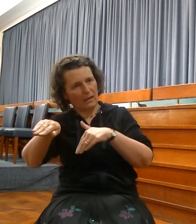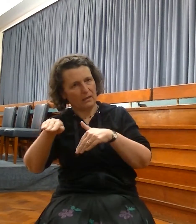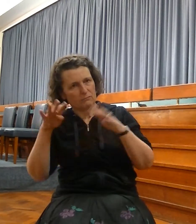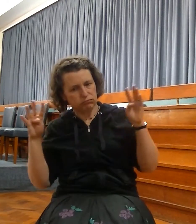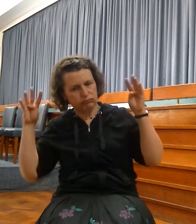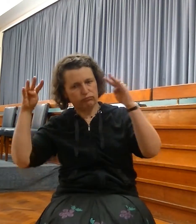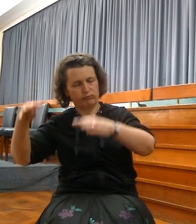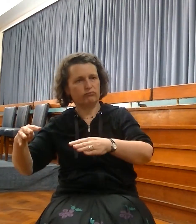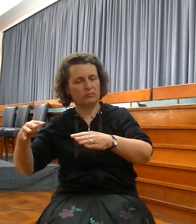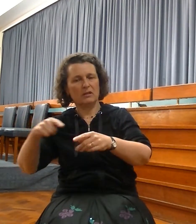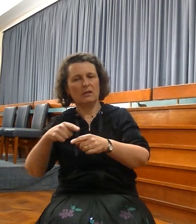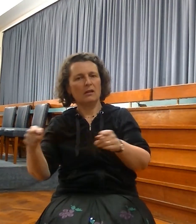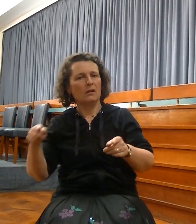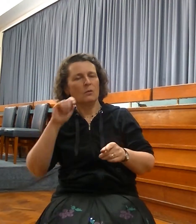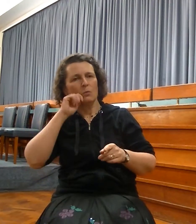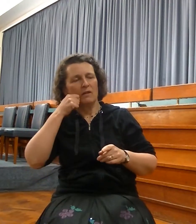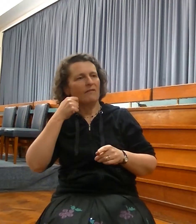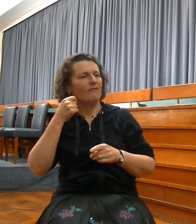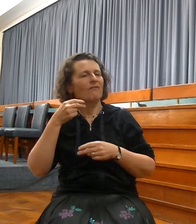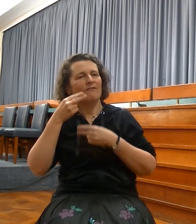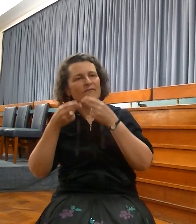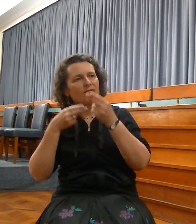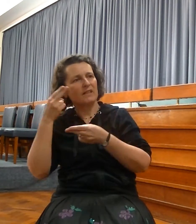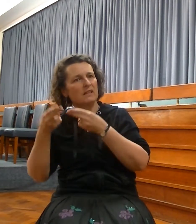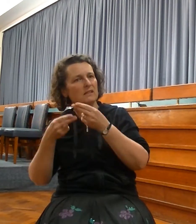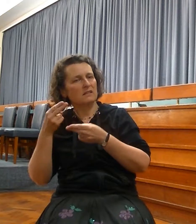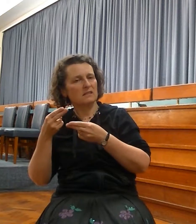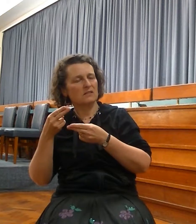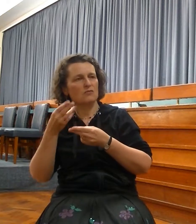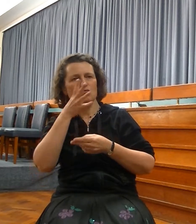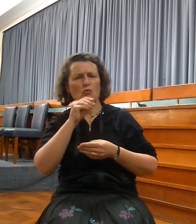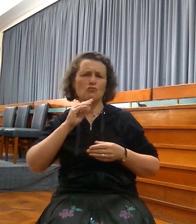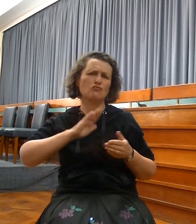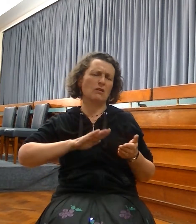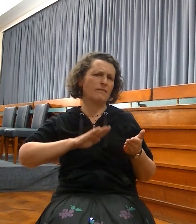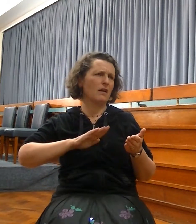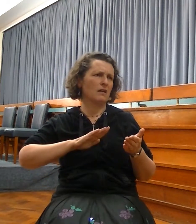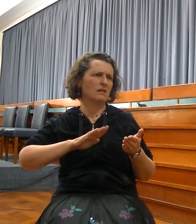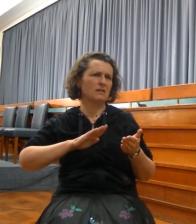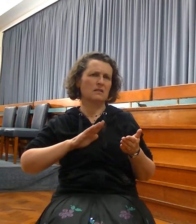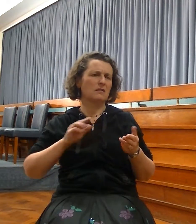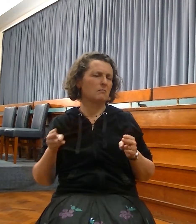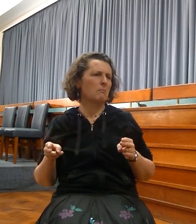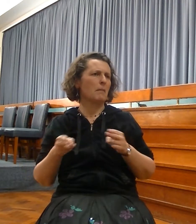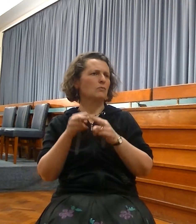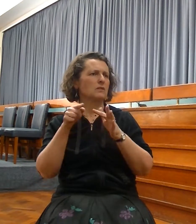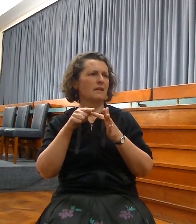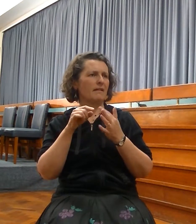feed on Carmel and Bashan, and his soul shall be satisfied upon Mount Ephraim. In those